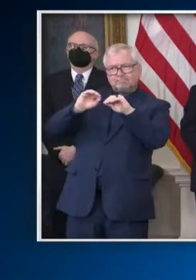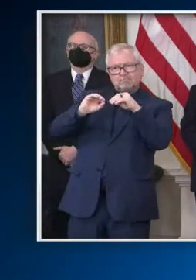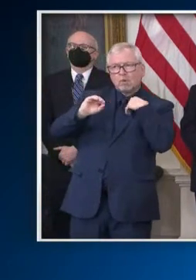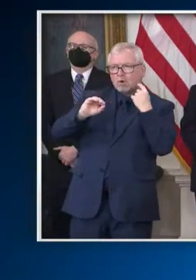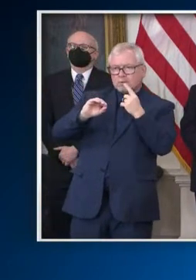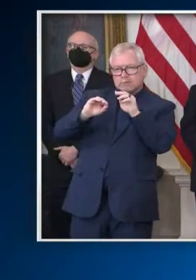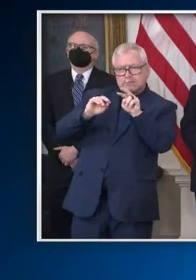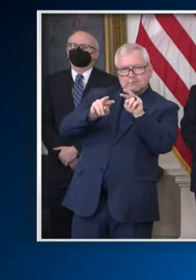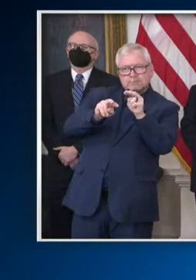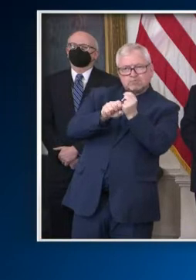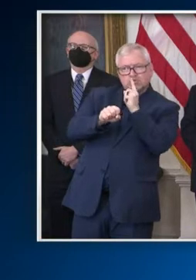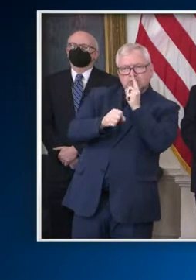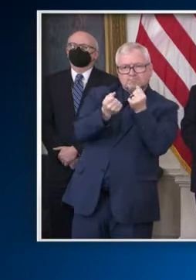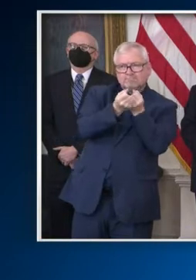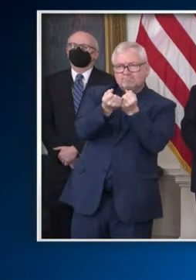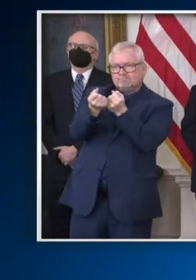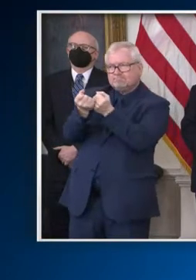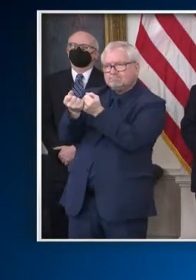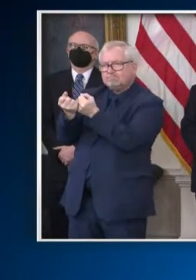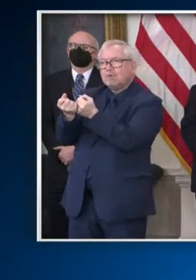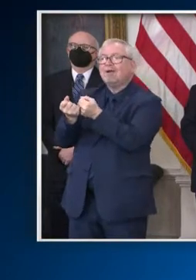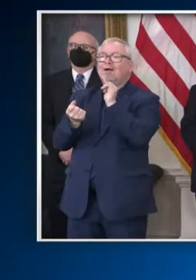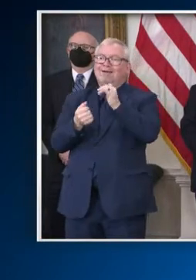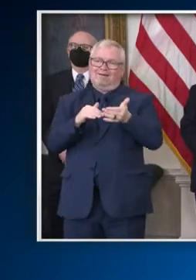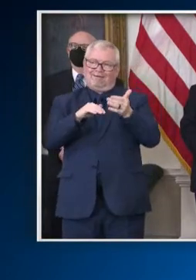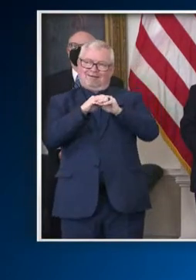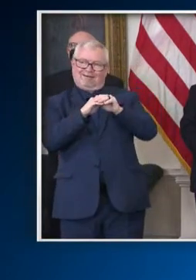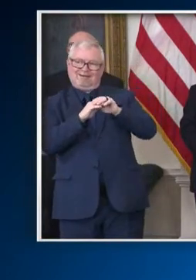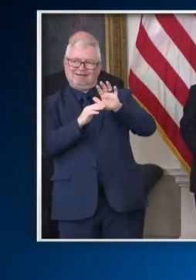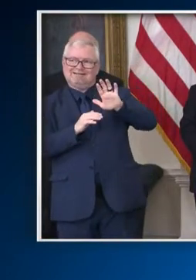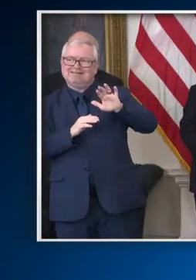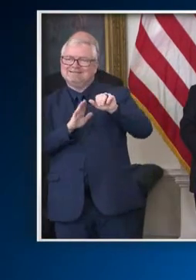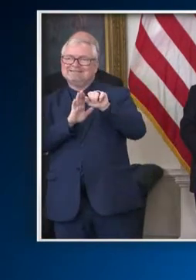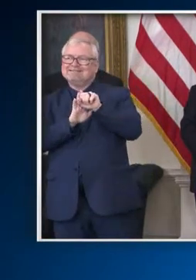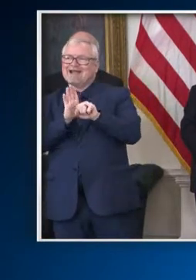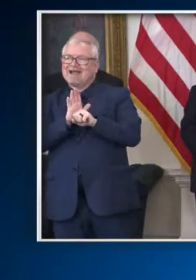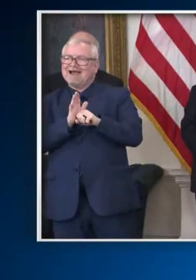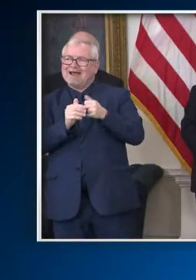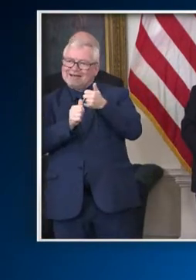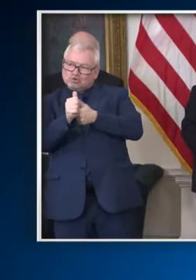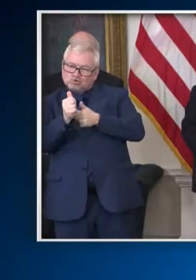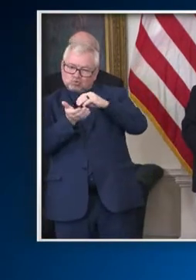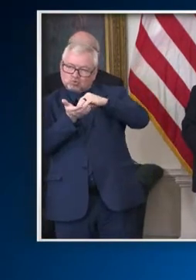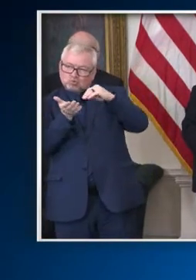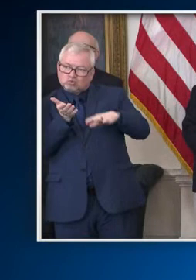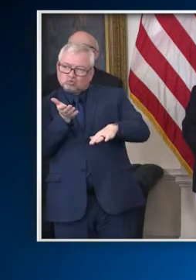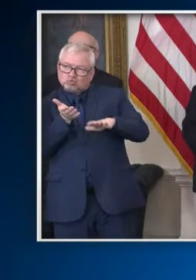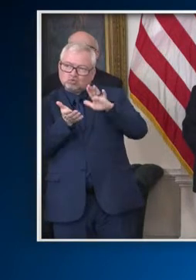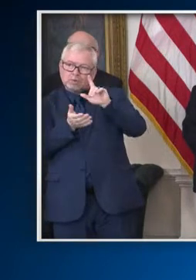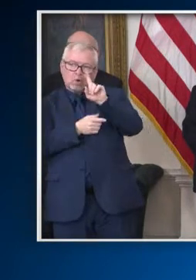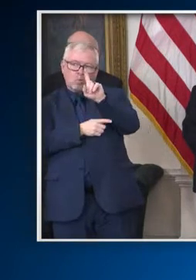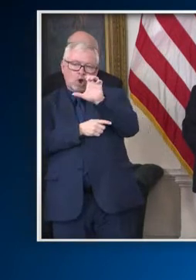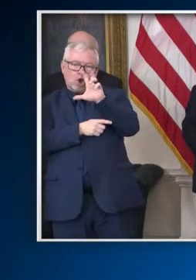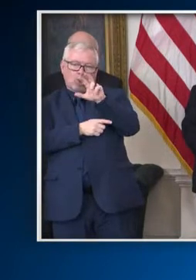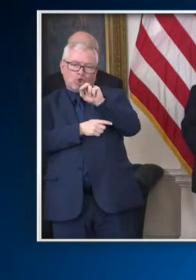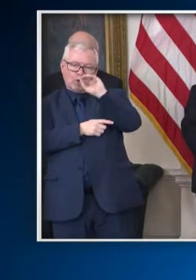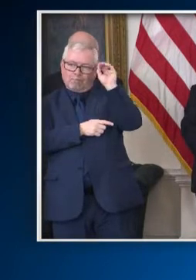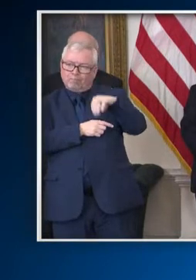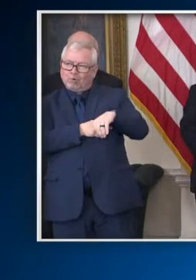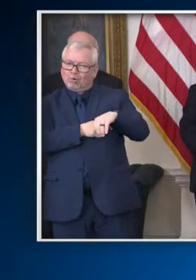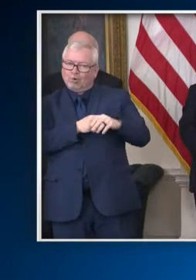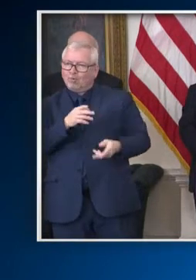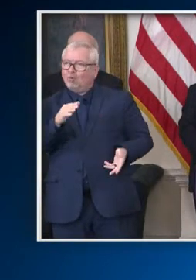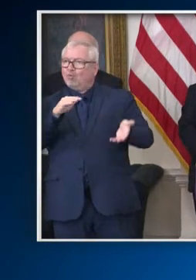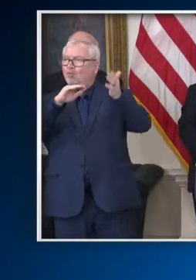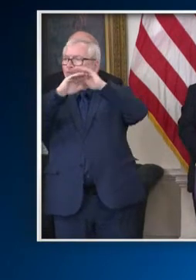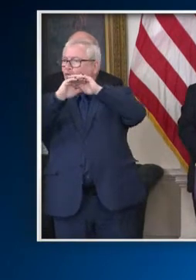increased state support per student at our community colleges by 130 percent. Our $6.8 billion